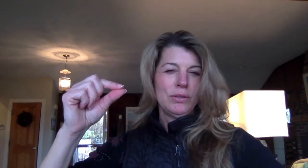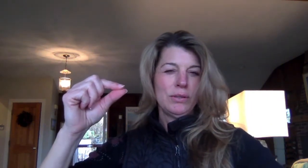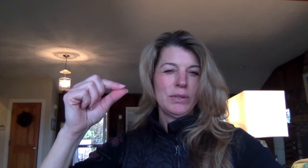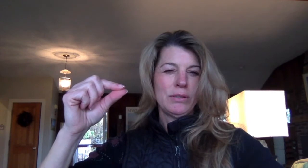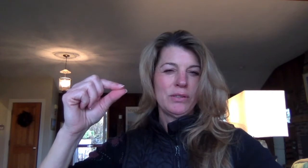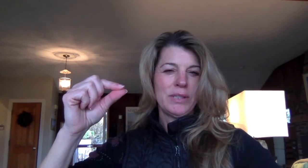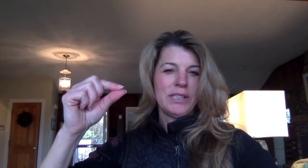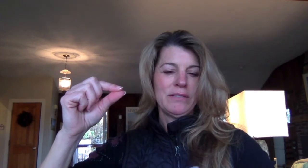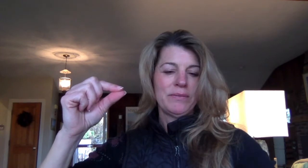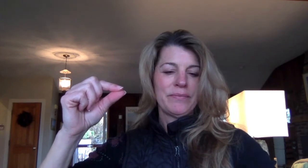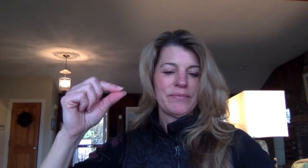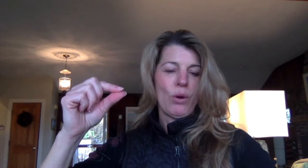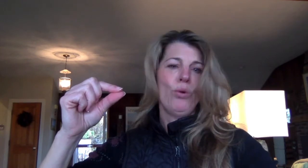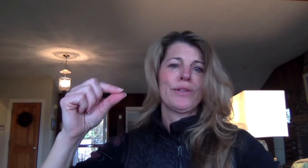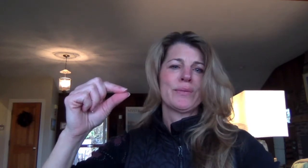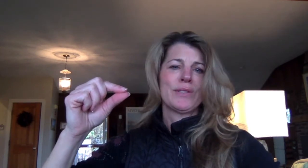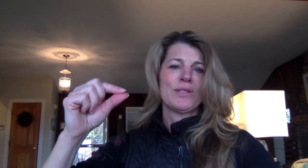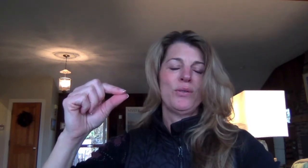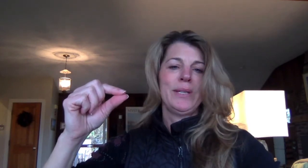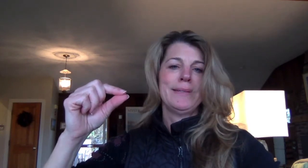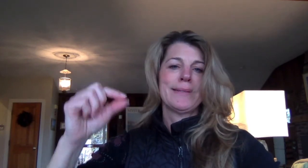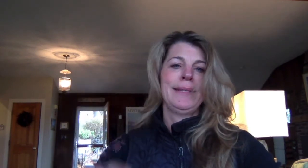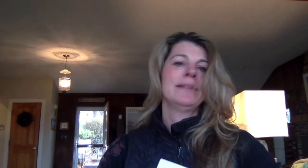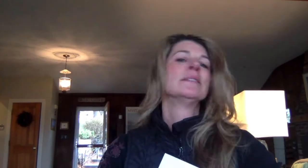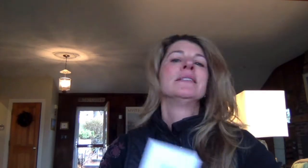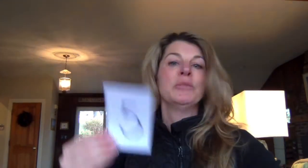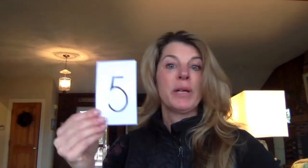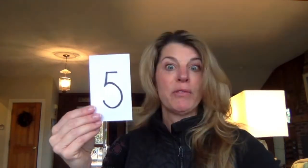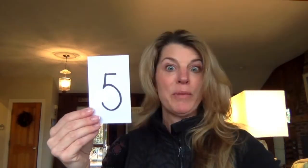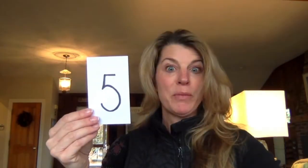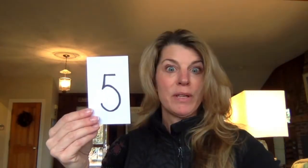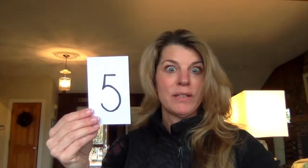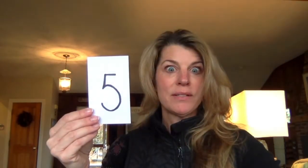what else do we have oh this one's so easy better remember this